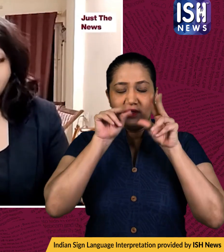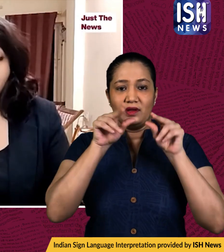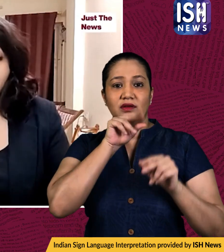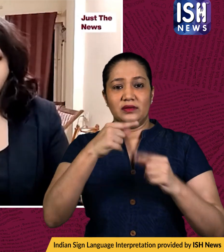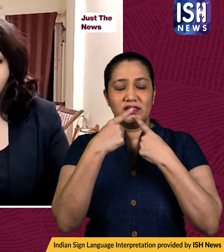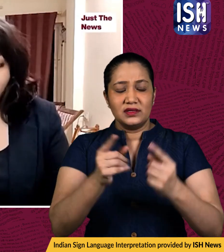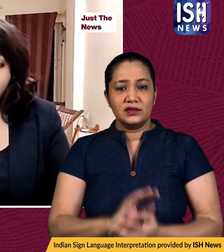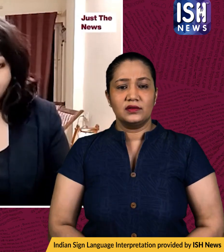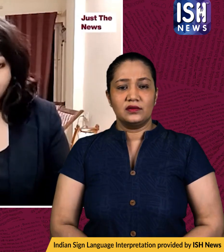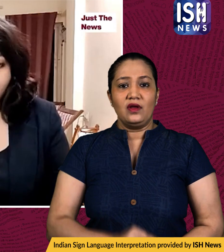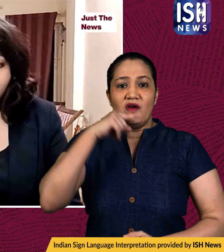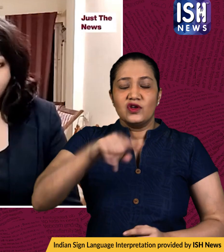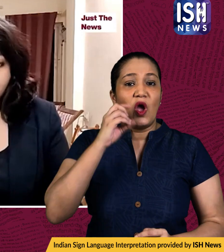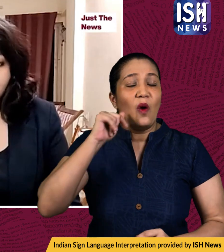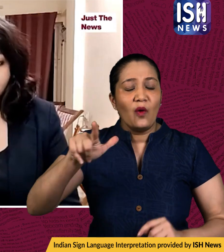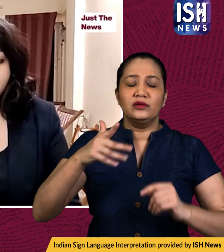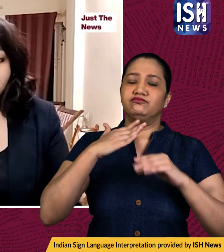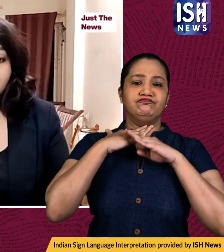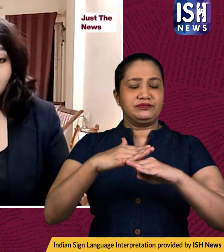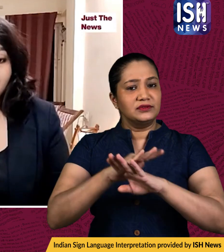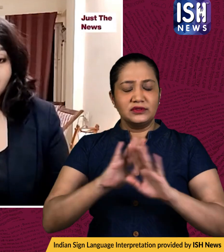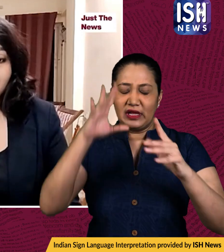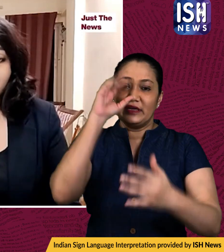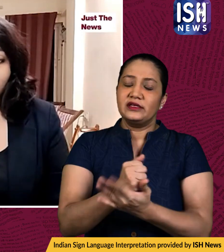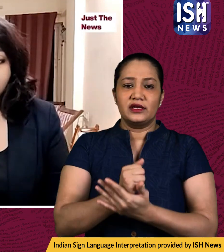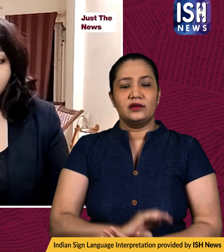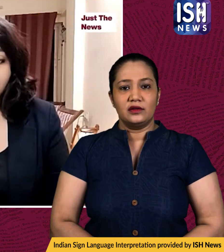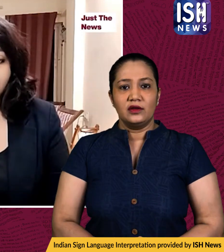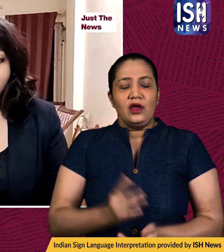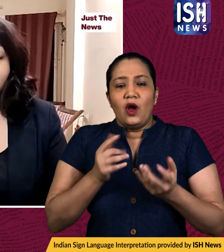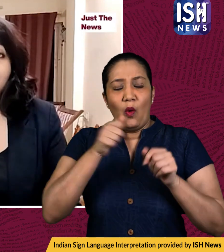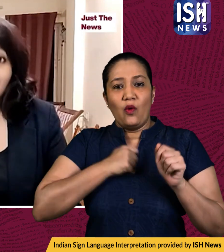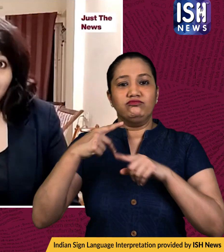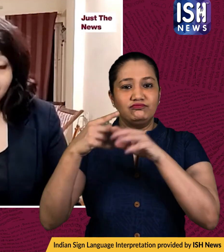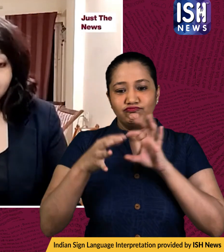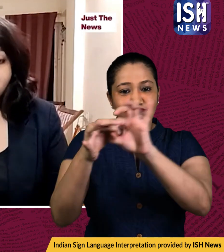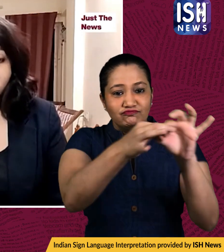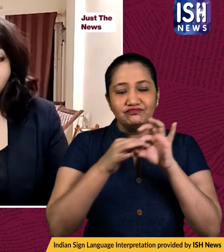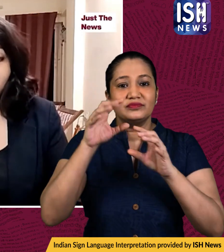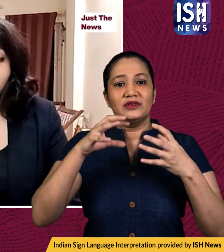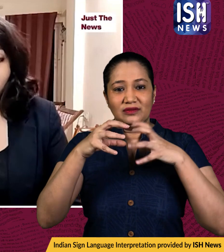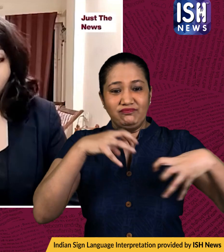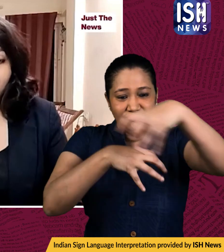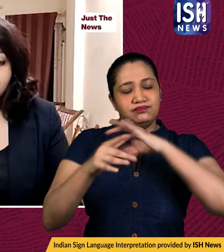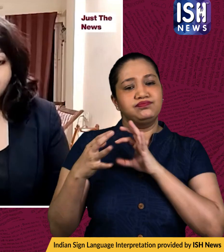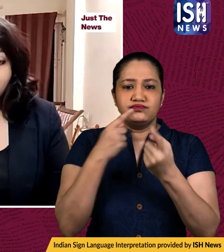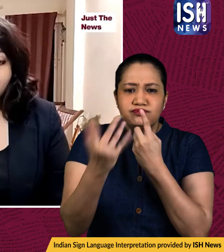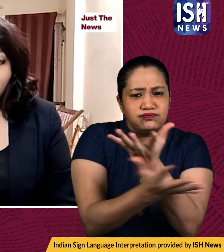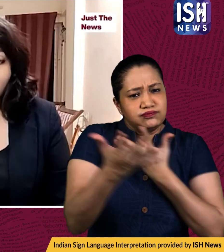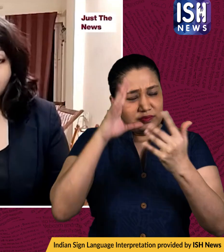the ban on russian oil imports has been decided in close consultation with allies the president also warned